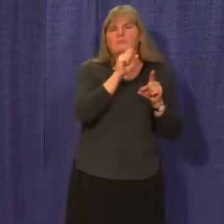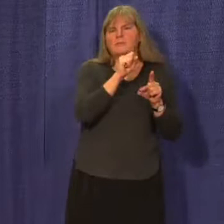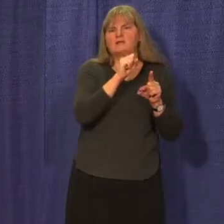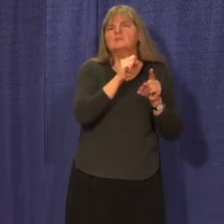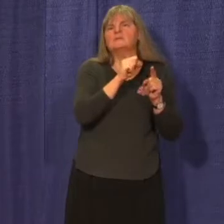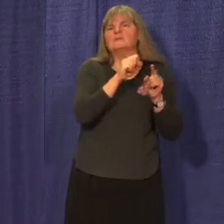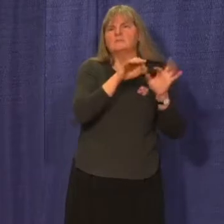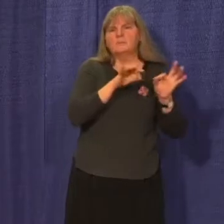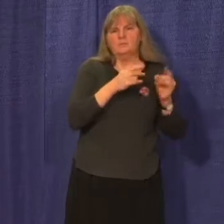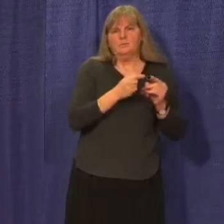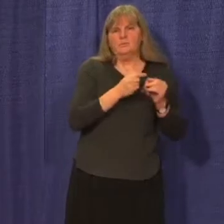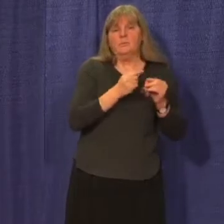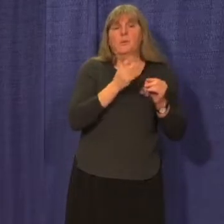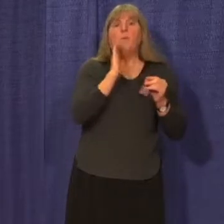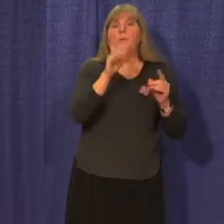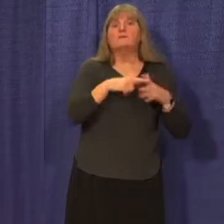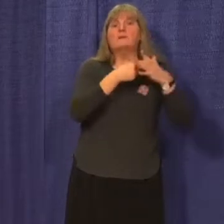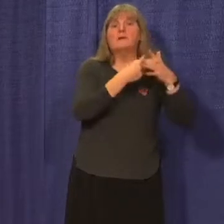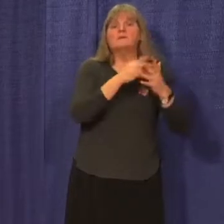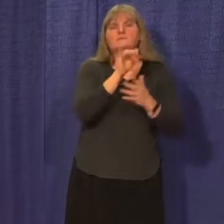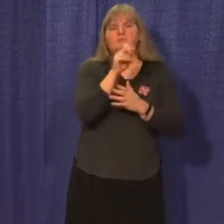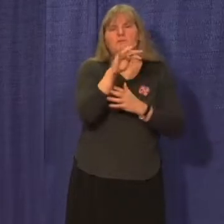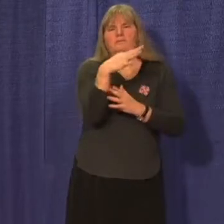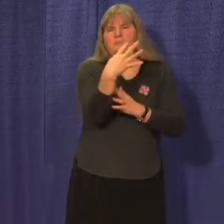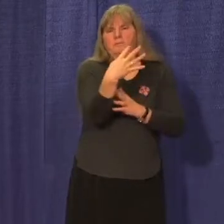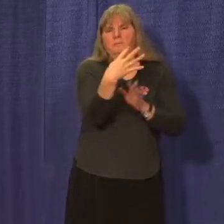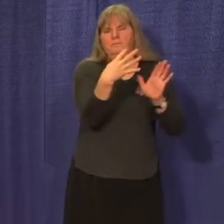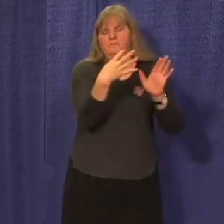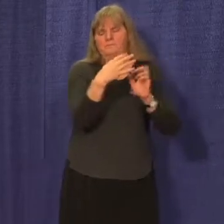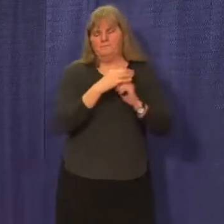that will take effect starting January the 4th.